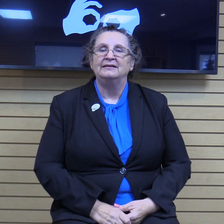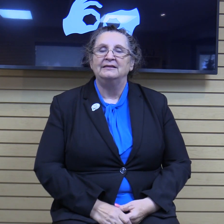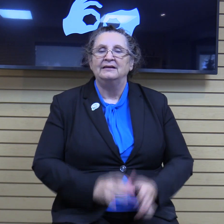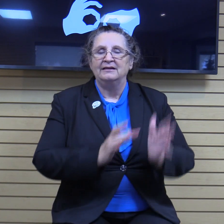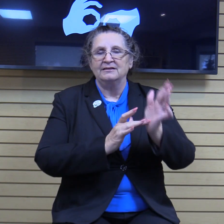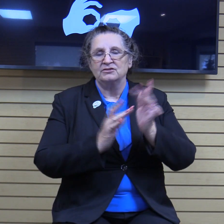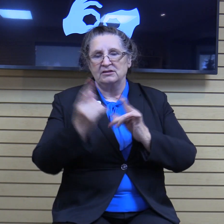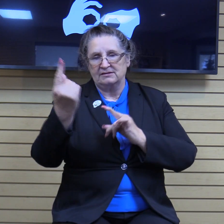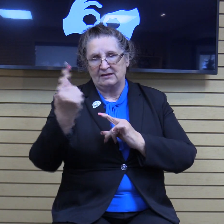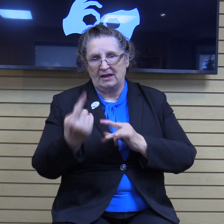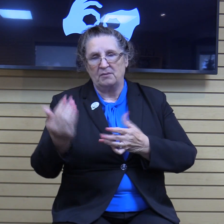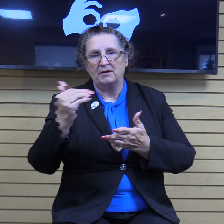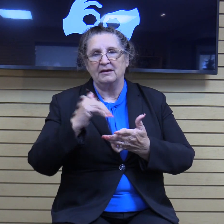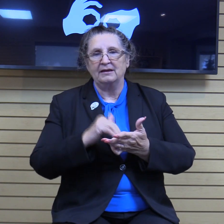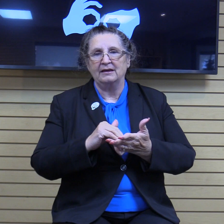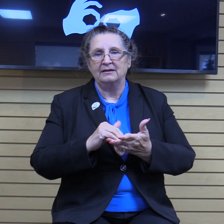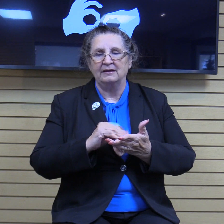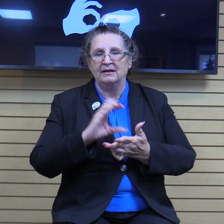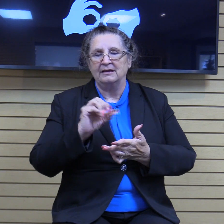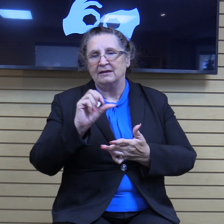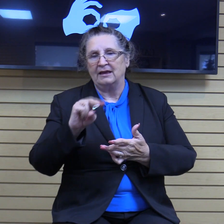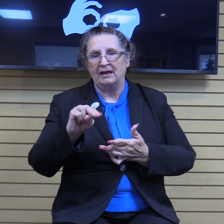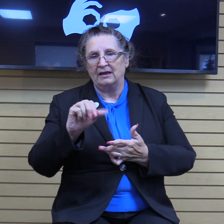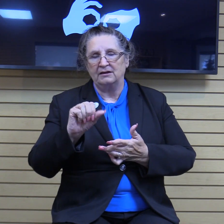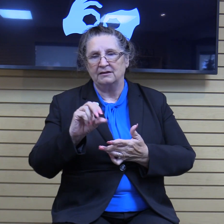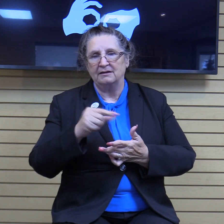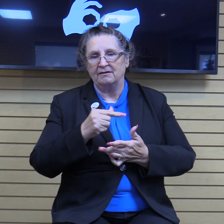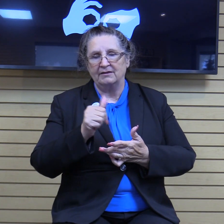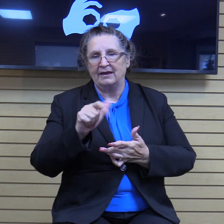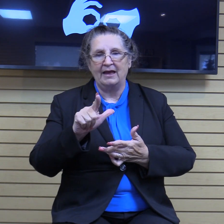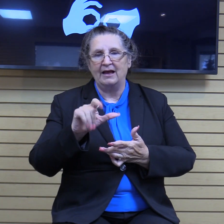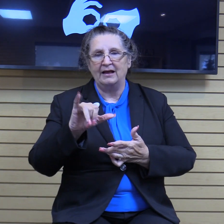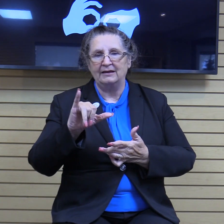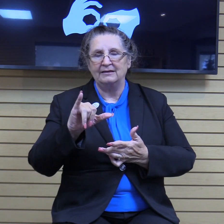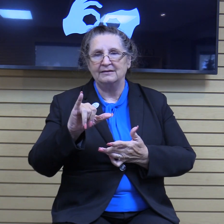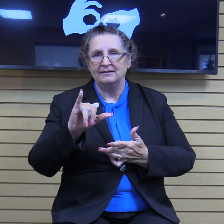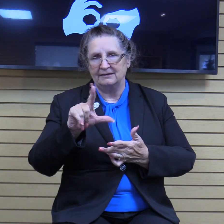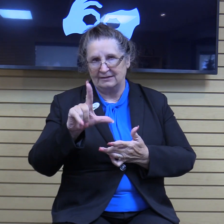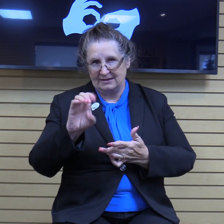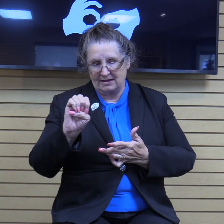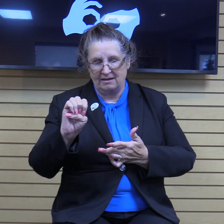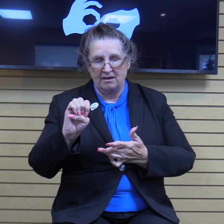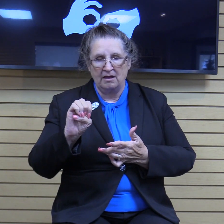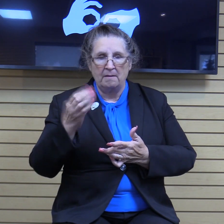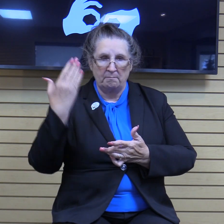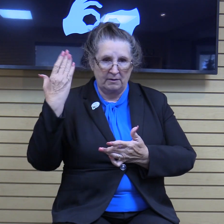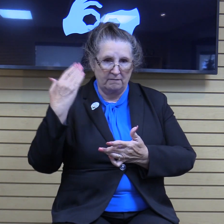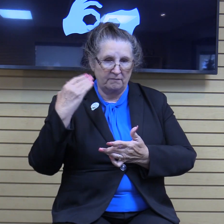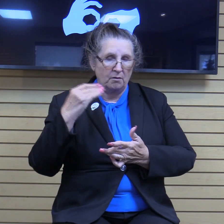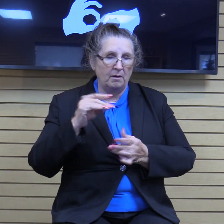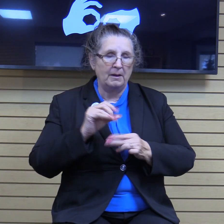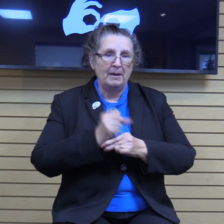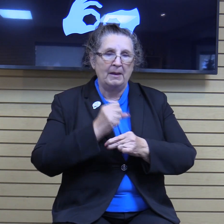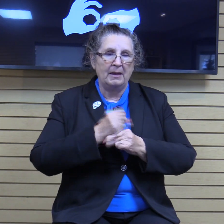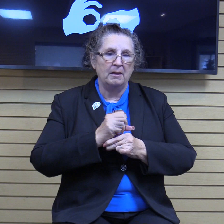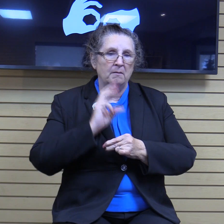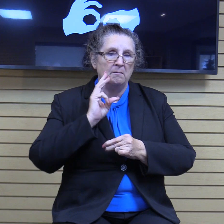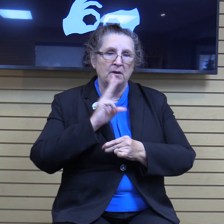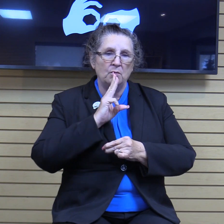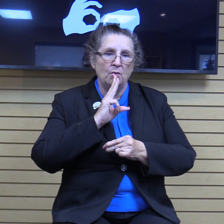came again to Canaan of Galilee, where he had made the water wine. And there was a certain nobleman